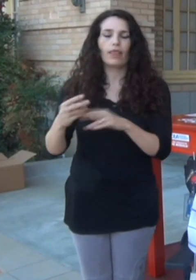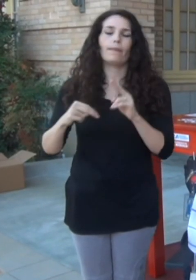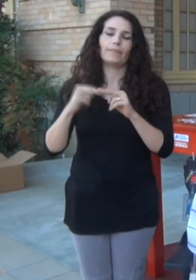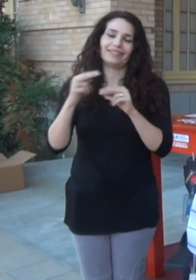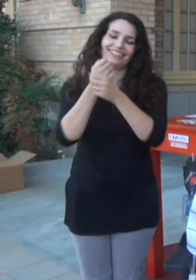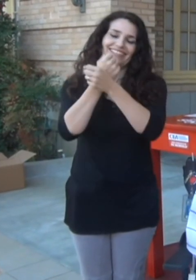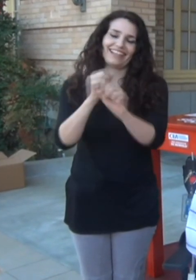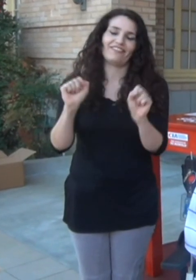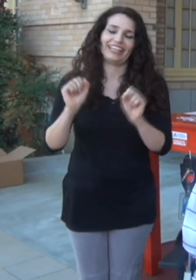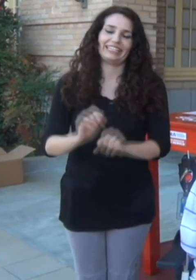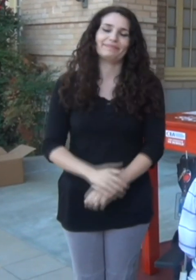Cheers.